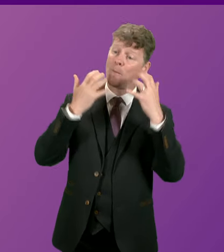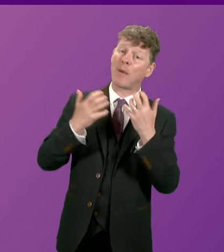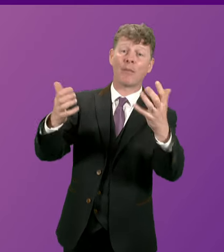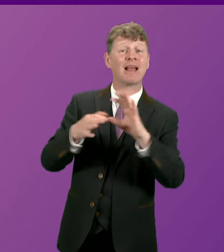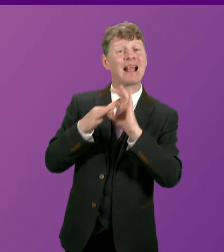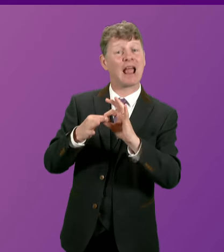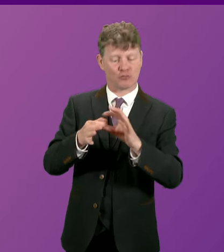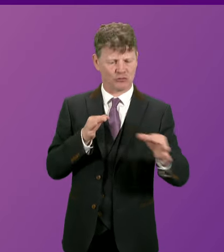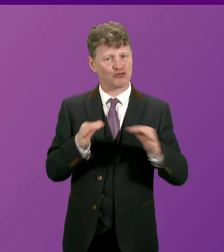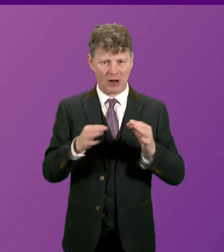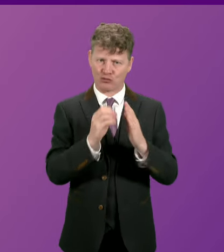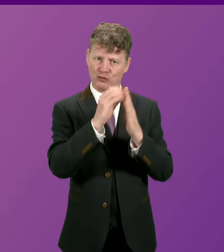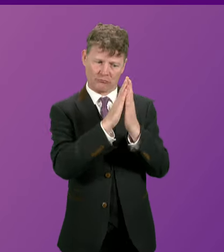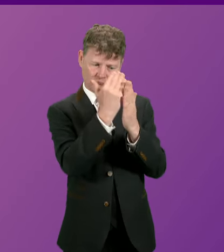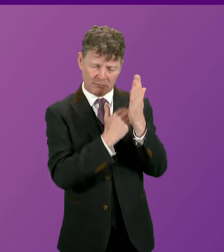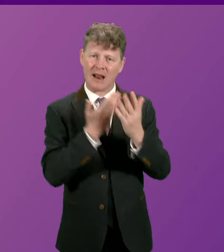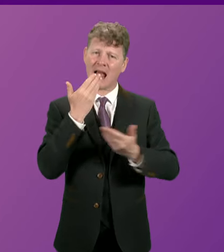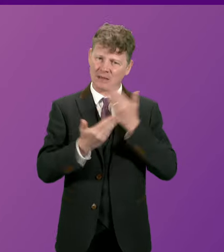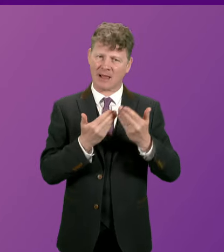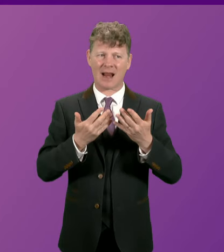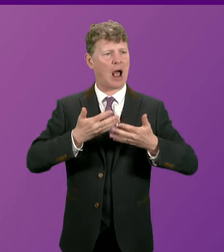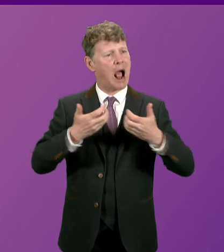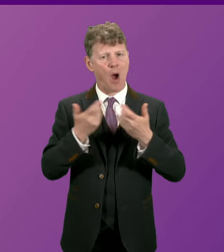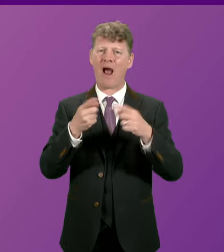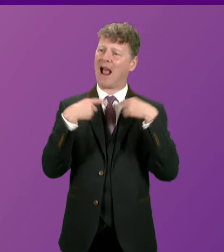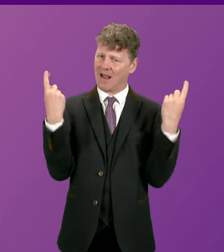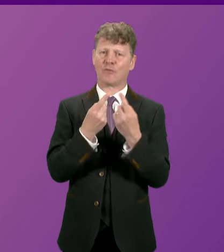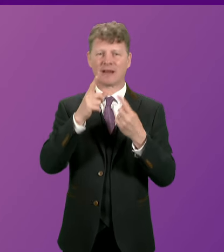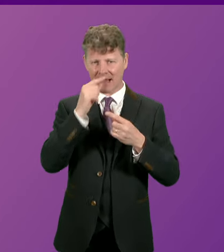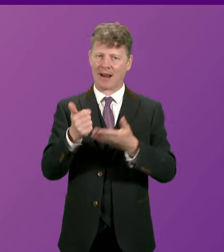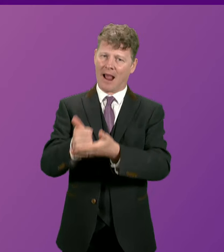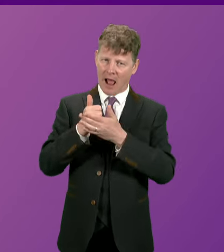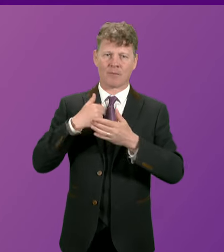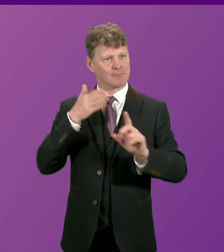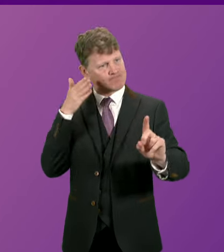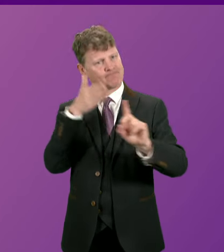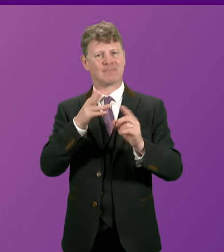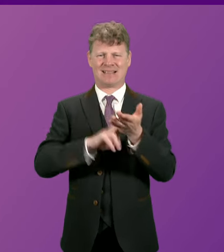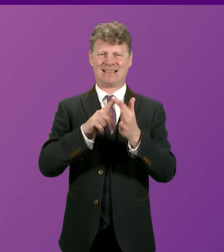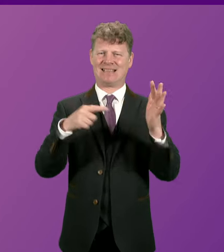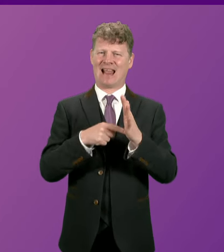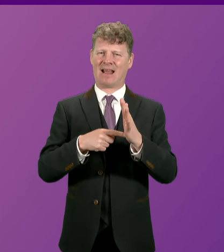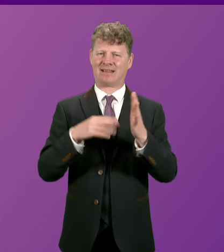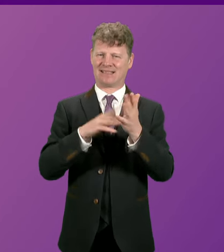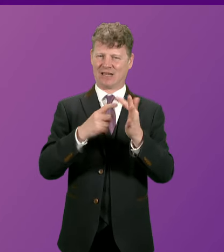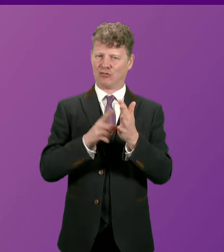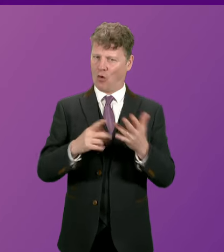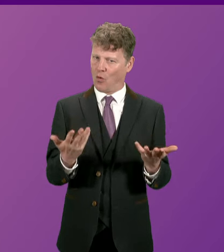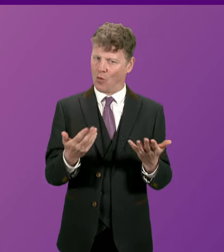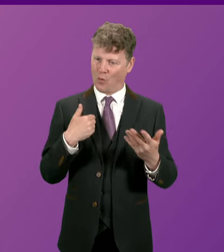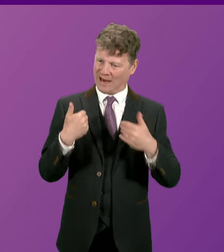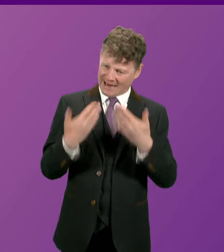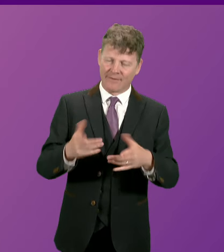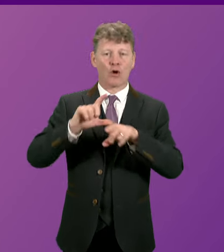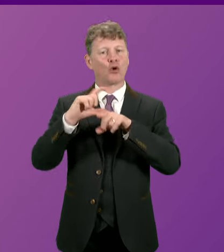out our vision for everyone to embrace their role in our transition to net zero Scotland that's why we're providing a vehicle for communities to